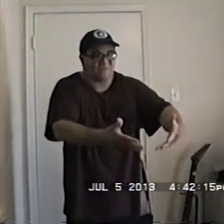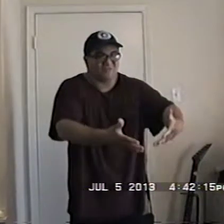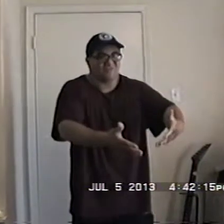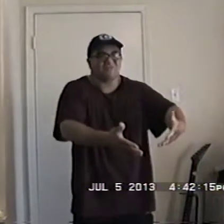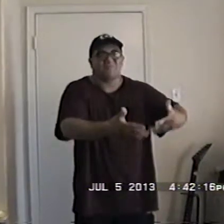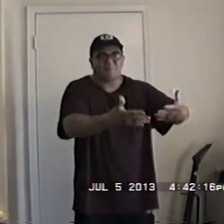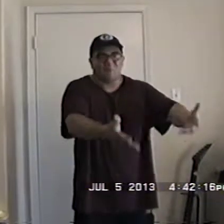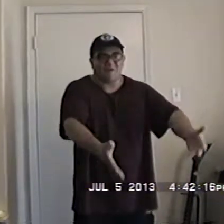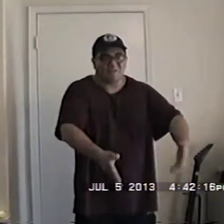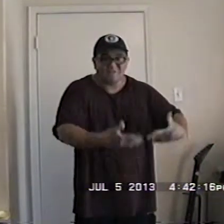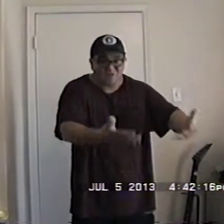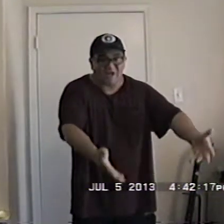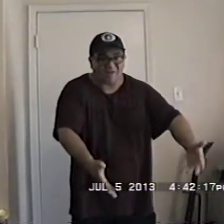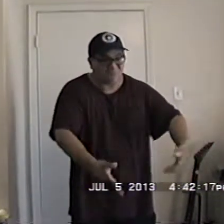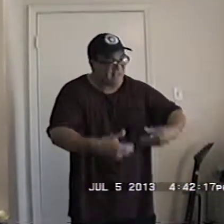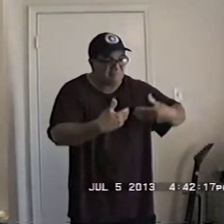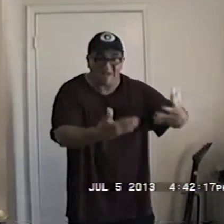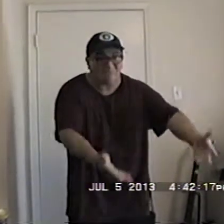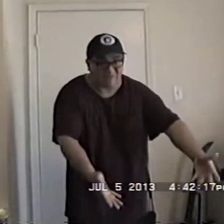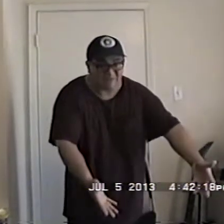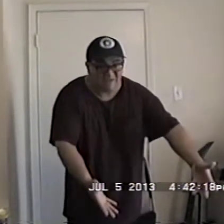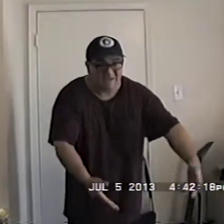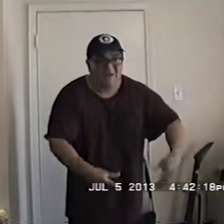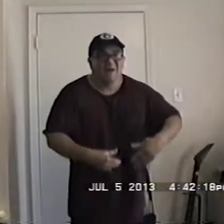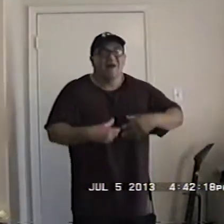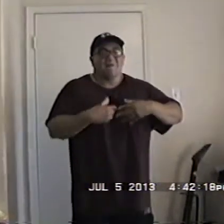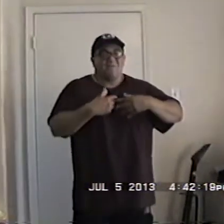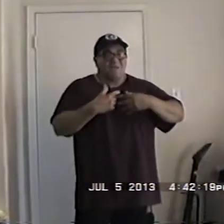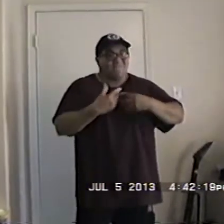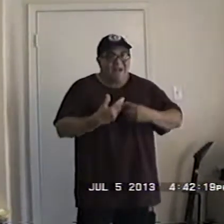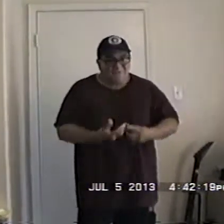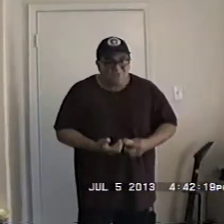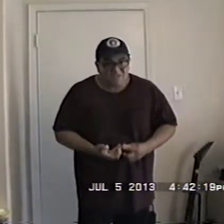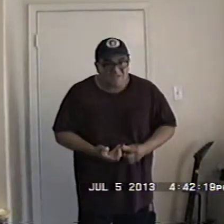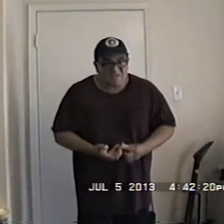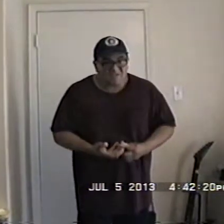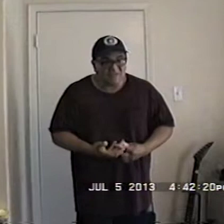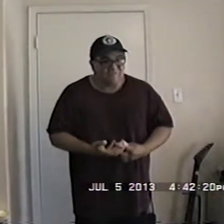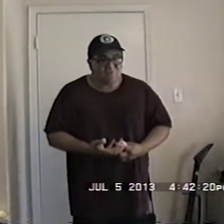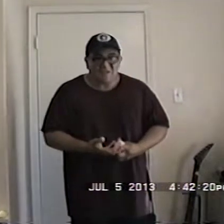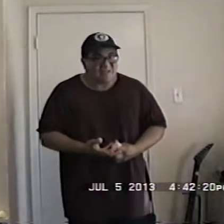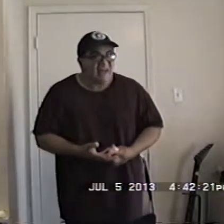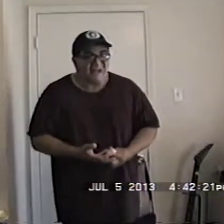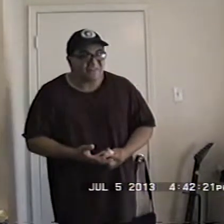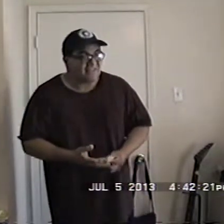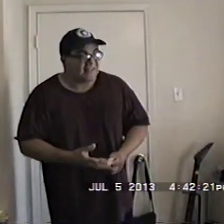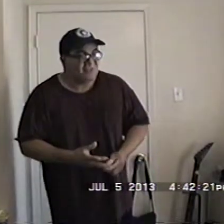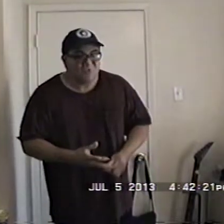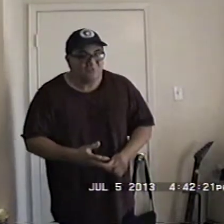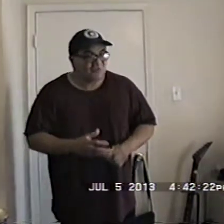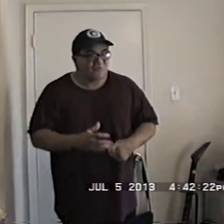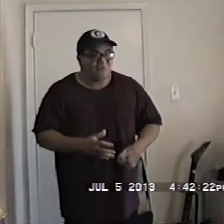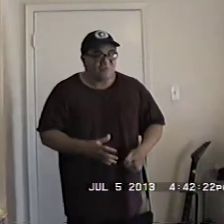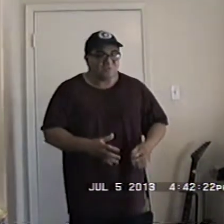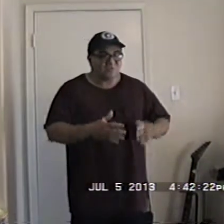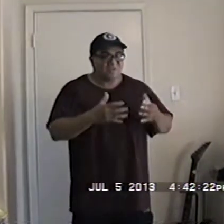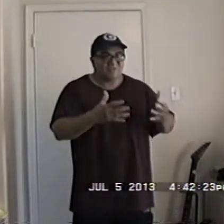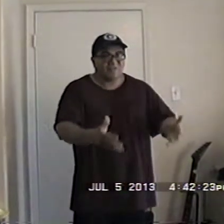residency program it's a job you're getting paid for it the advantage is if you kick ass if you do so good in your residency